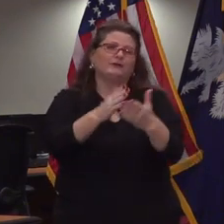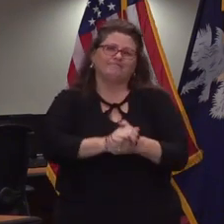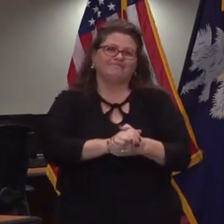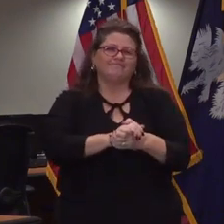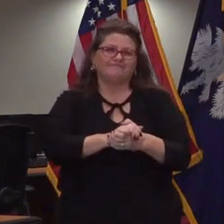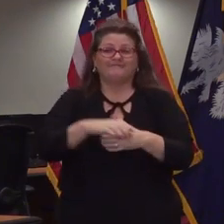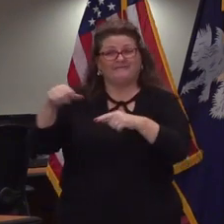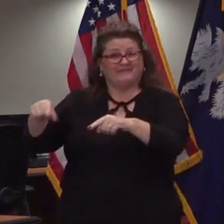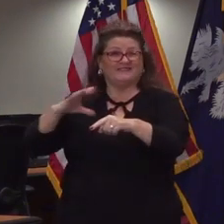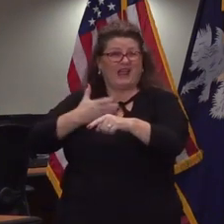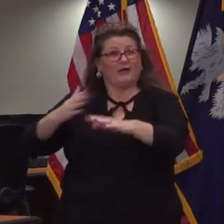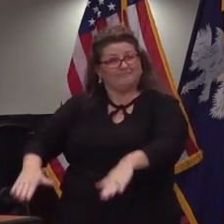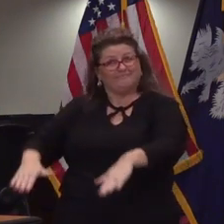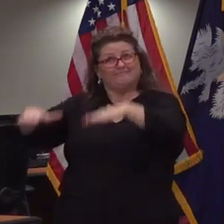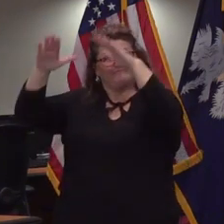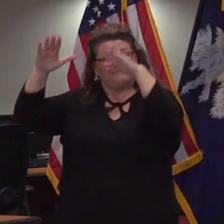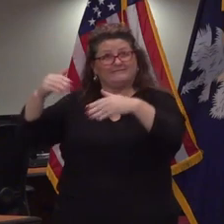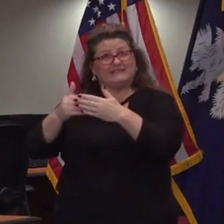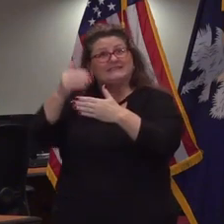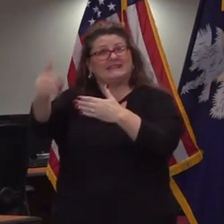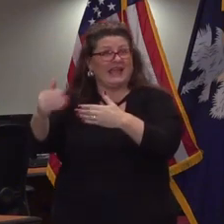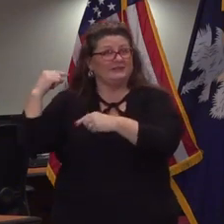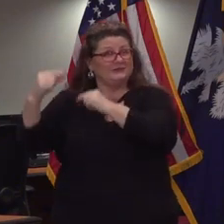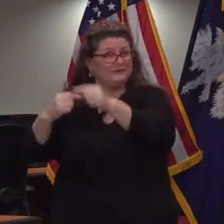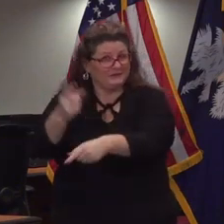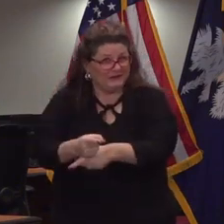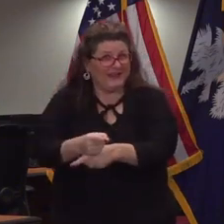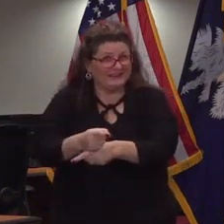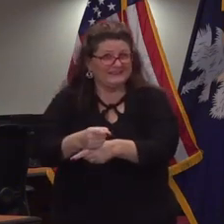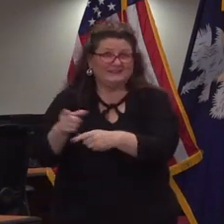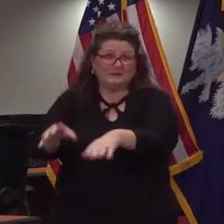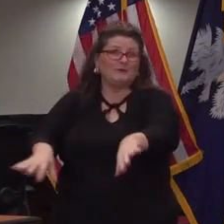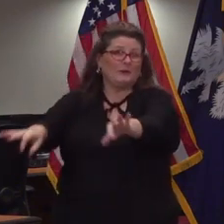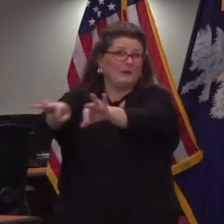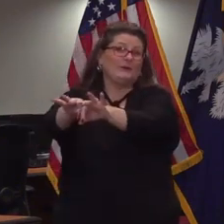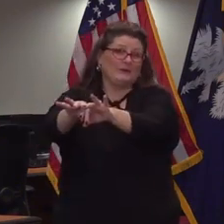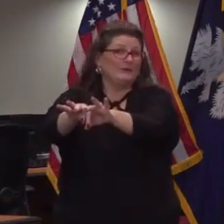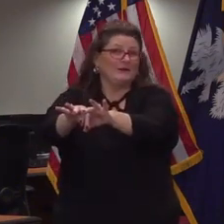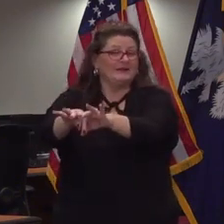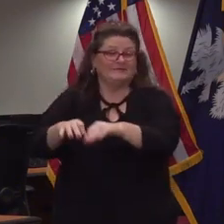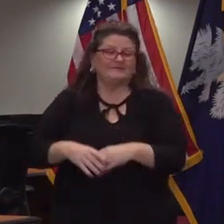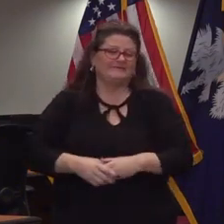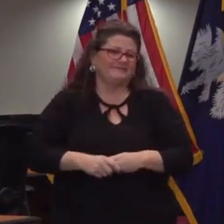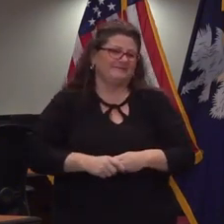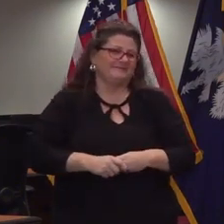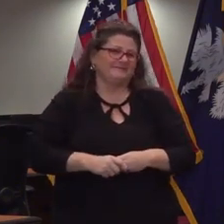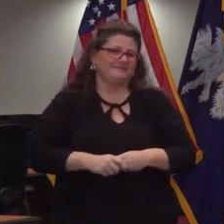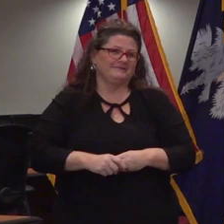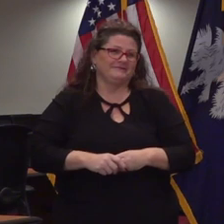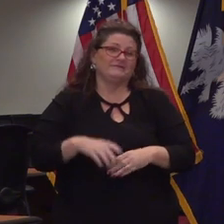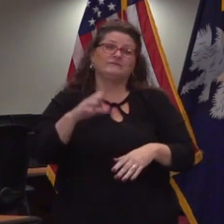next generations that is our children which are the most important assets that we have so